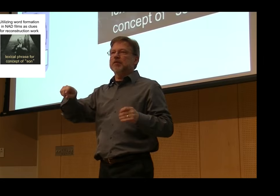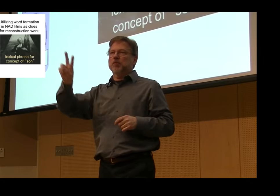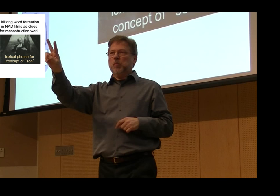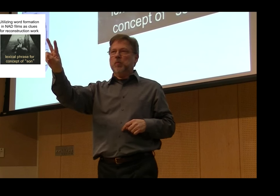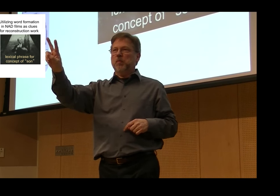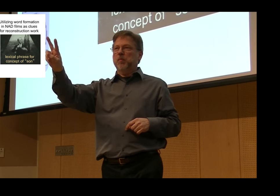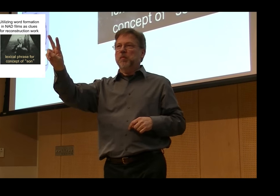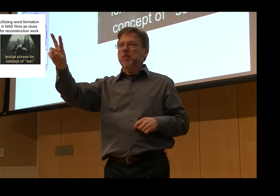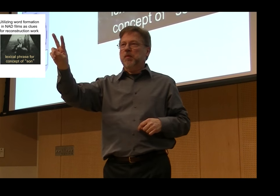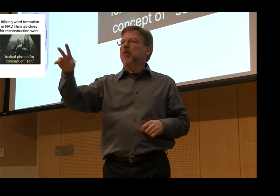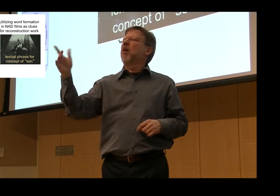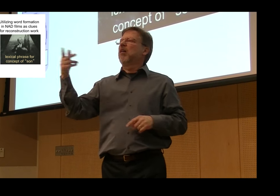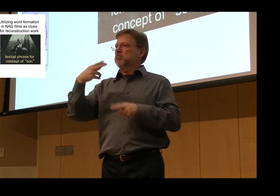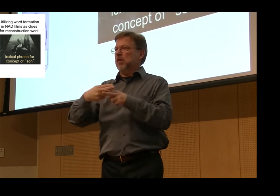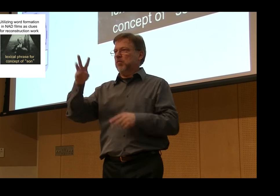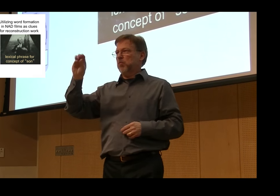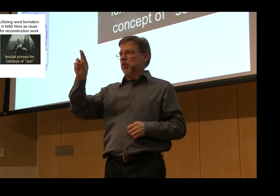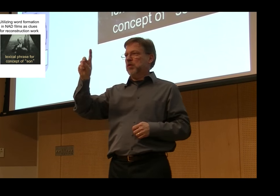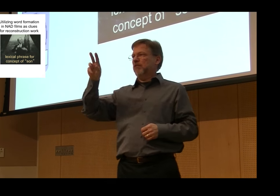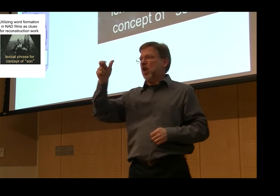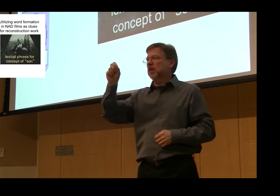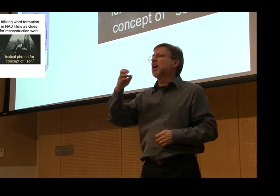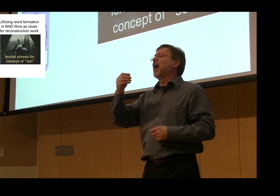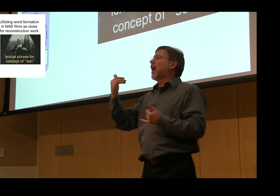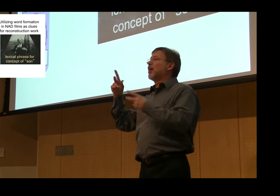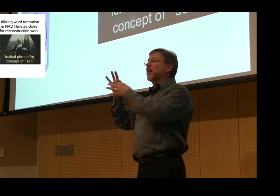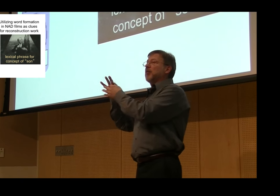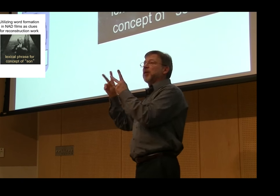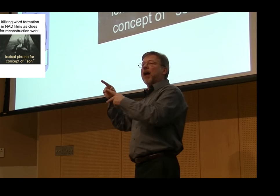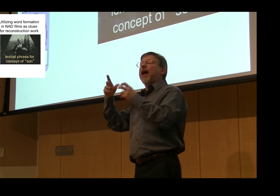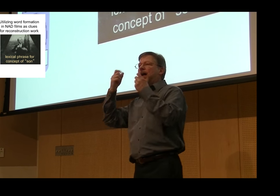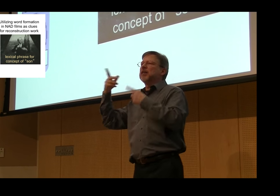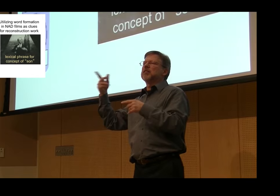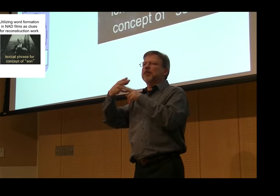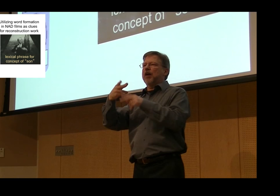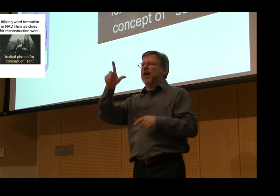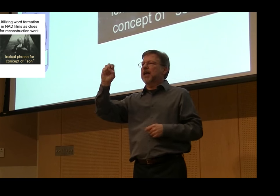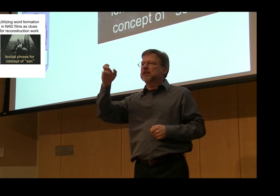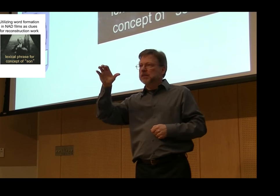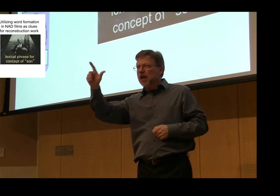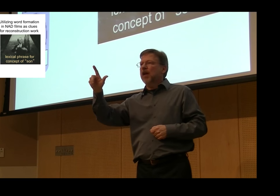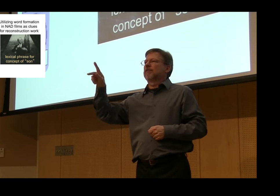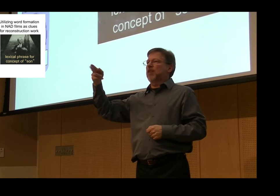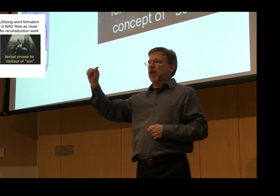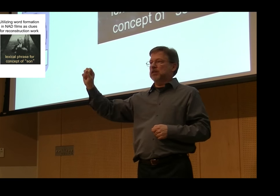20th century, did not understand what they meant by that. It's very clear today that they use lexical phrases or word